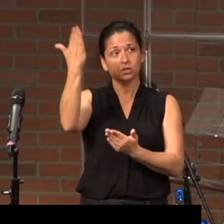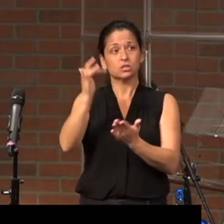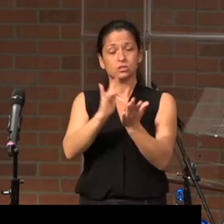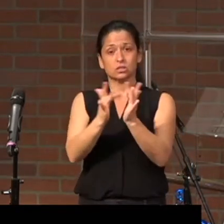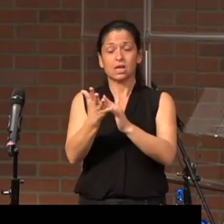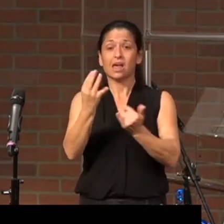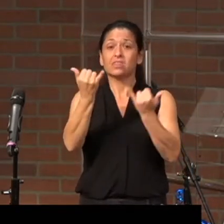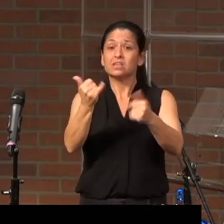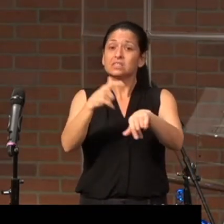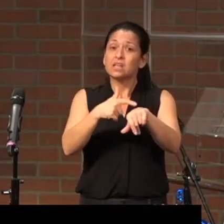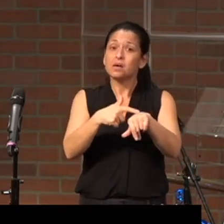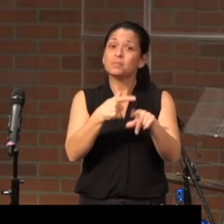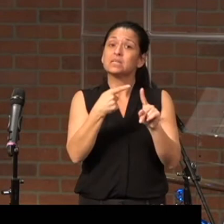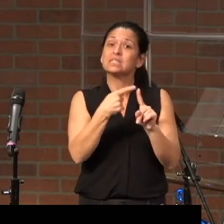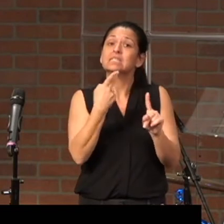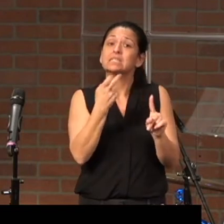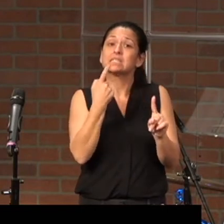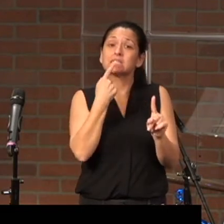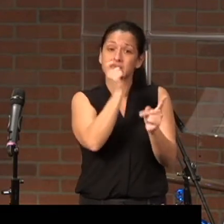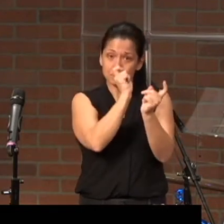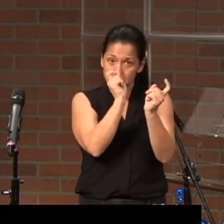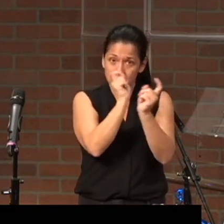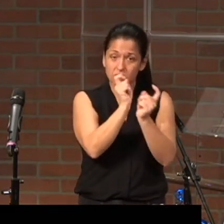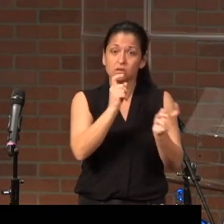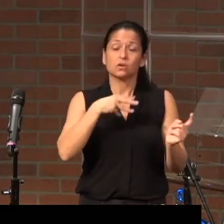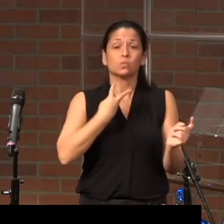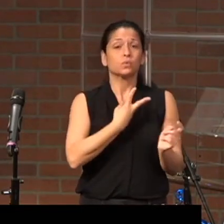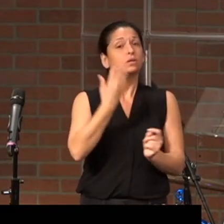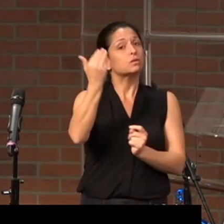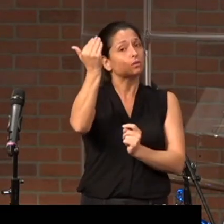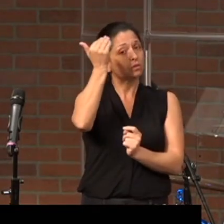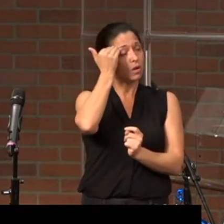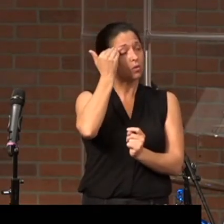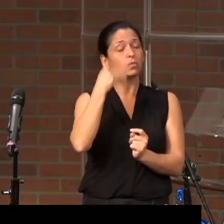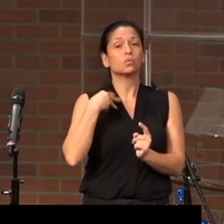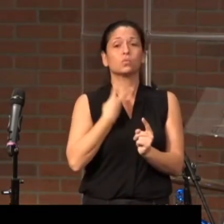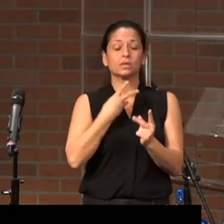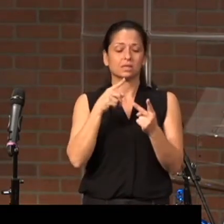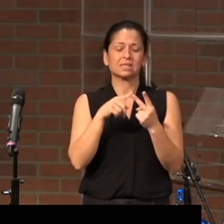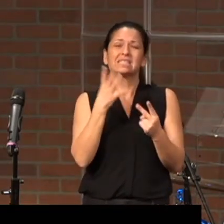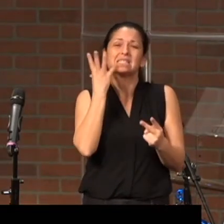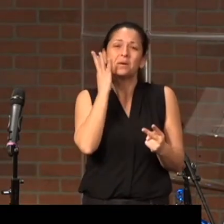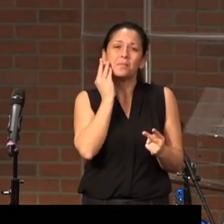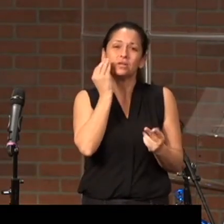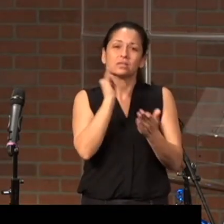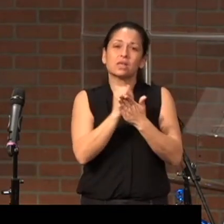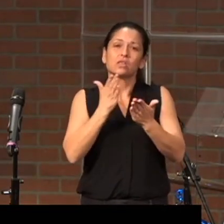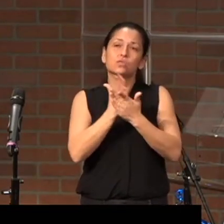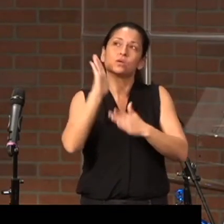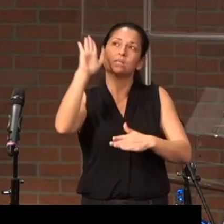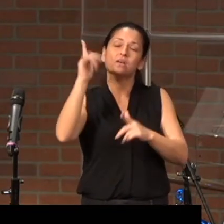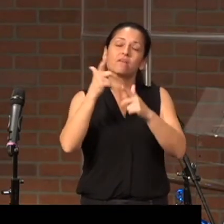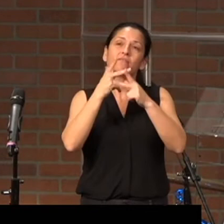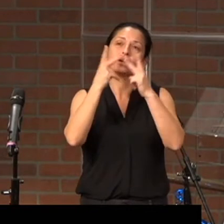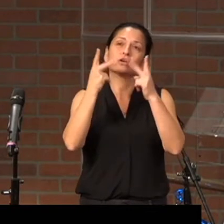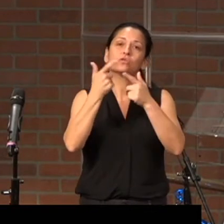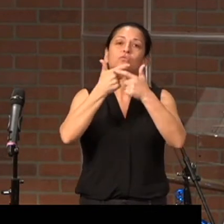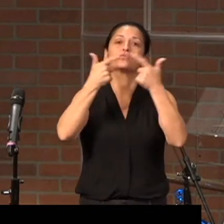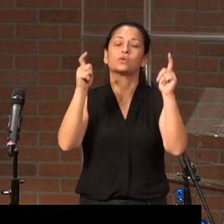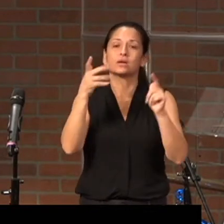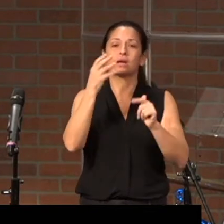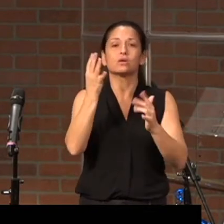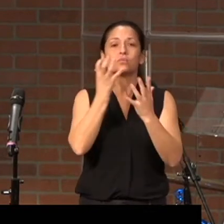And this time, he's going to say, specifically, we know, we experience that through his very great and